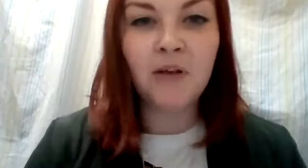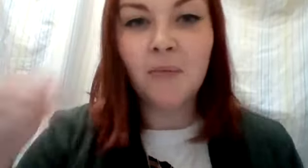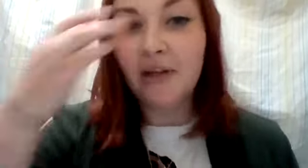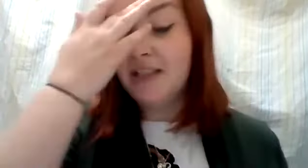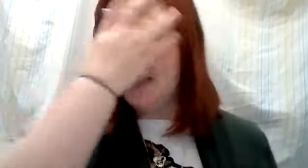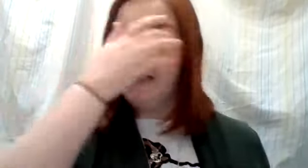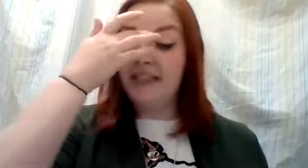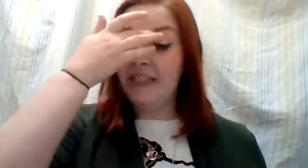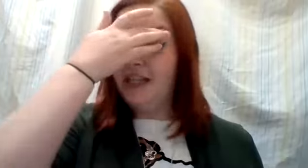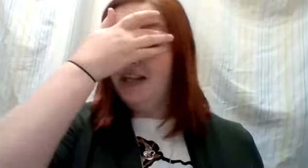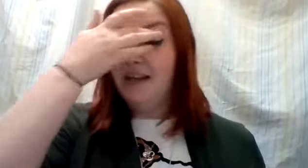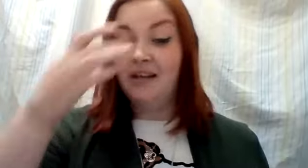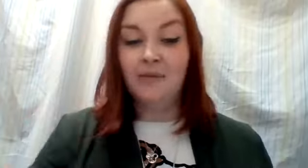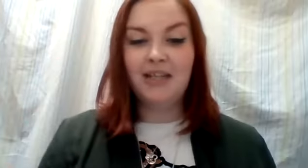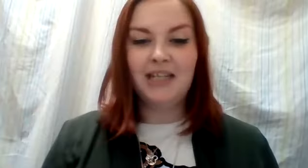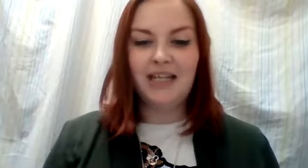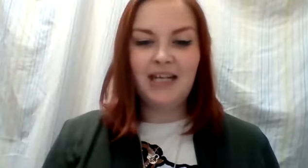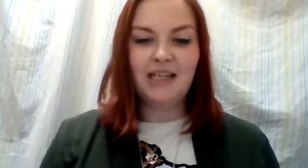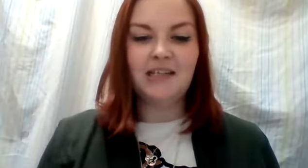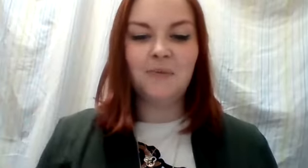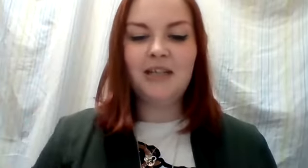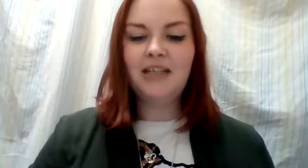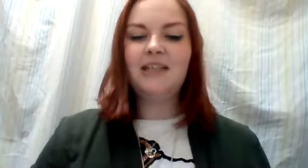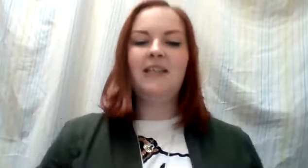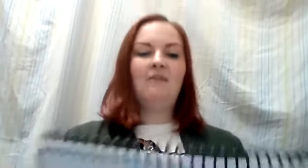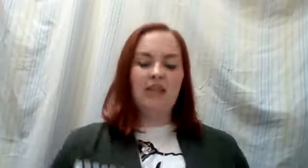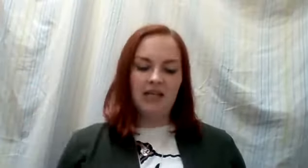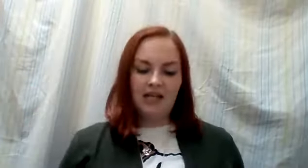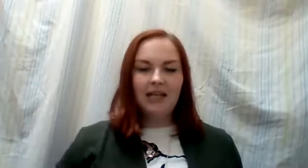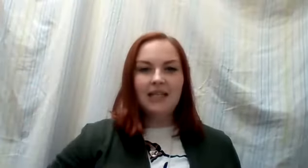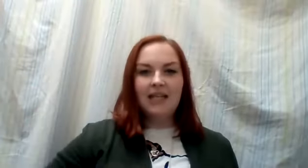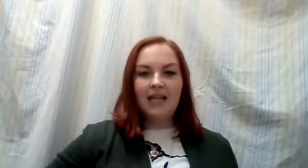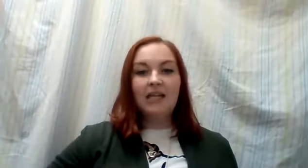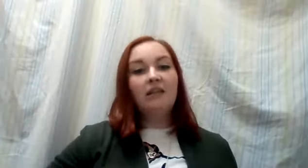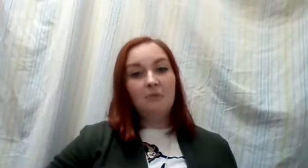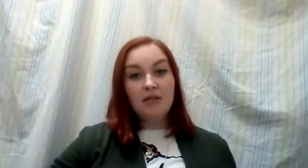awareness lesson. Today is week seven, day three.